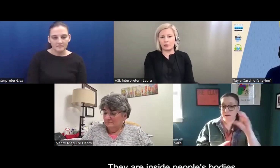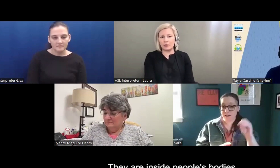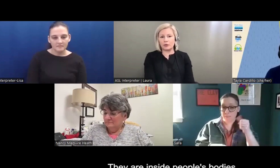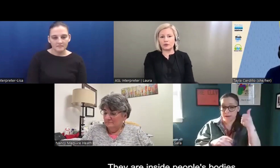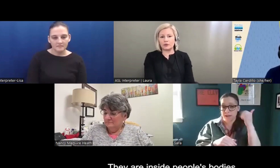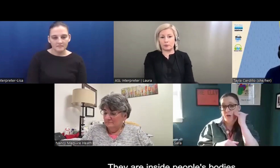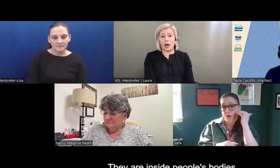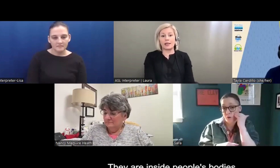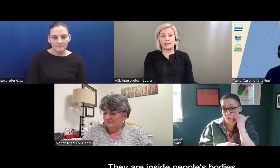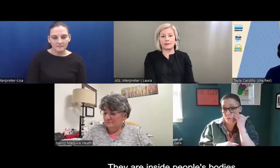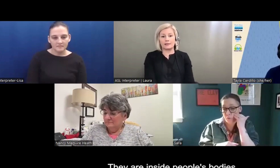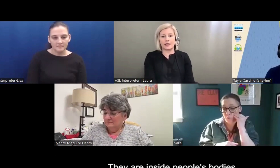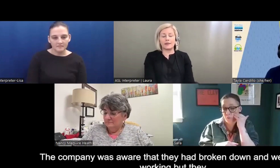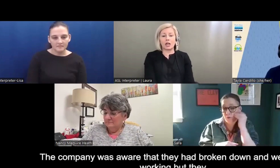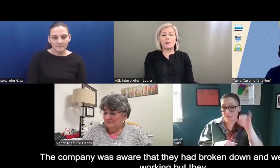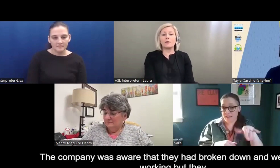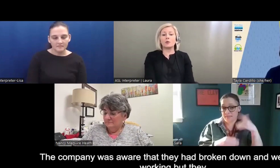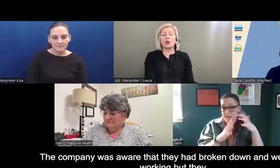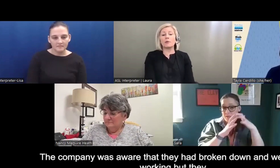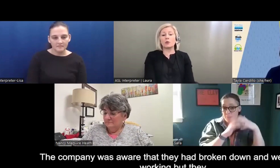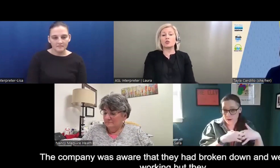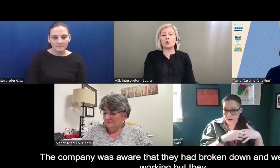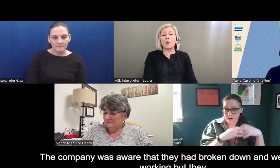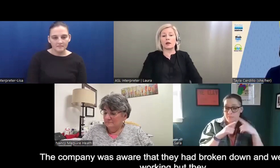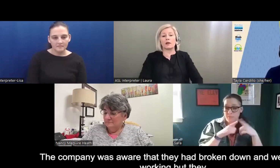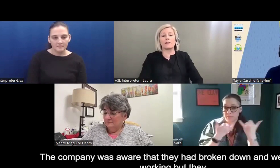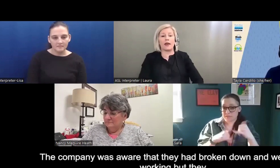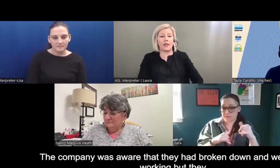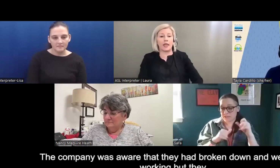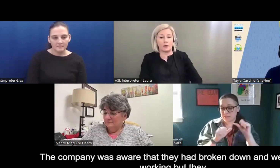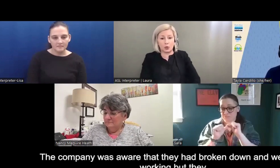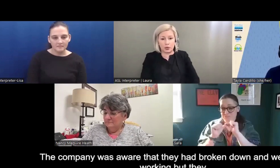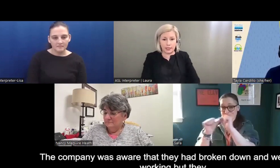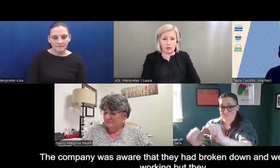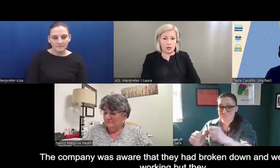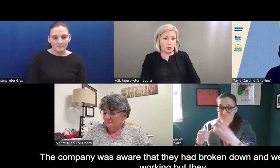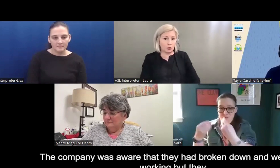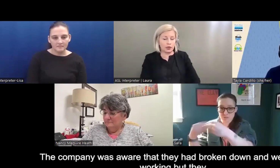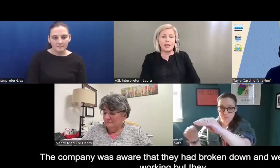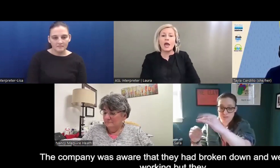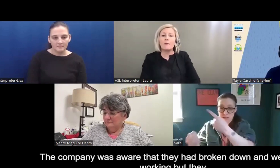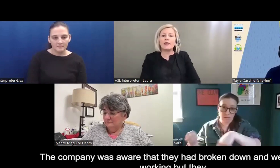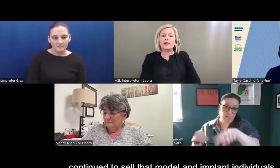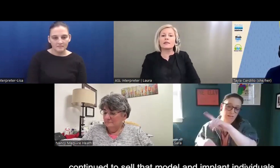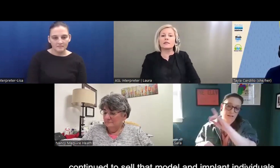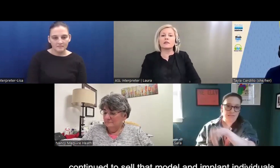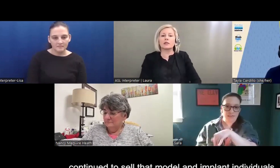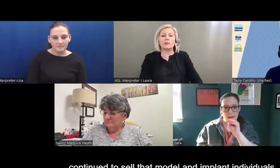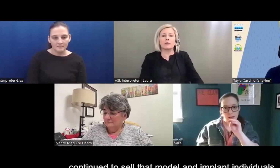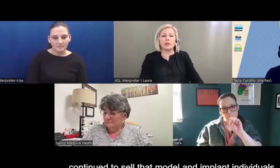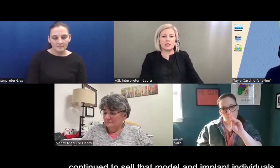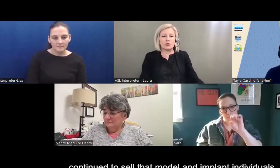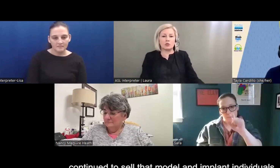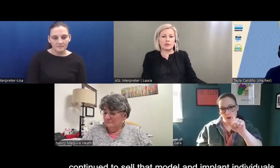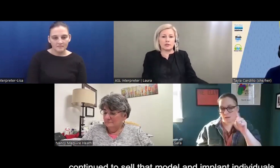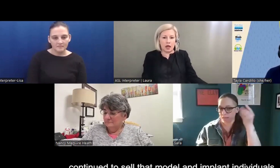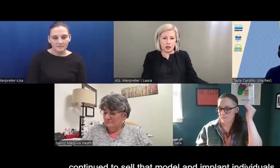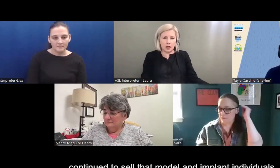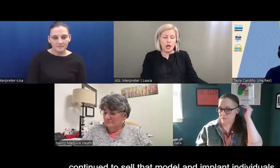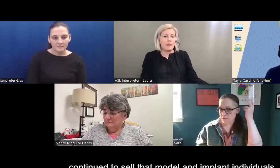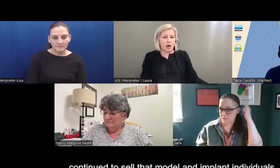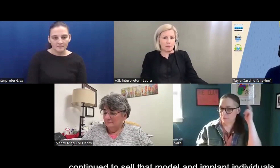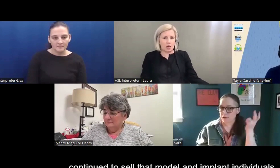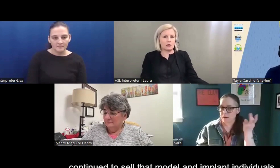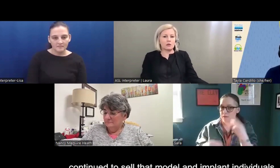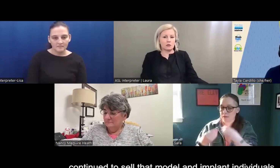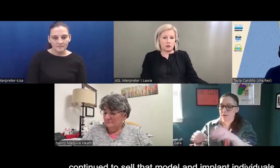inside people's bodies and they company company was aware that they had broken down and weren't working, but they still continue to sell